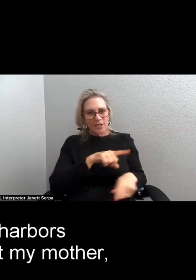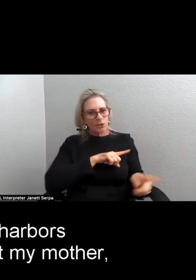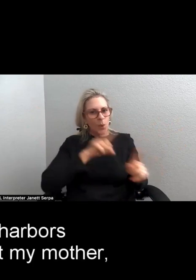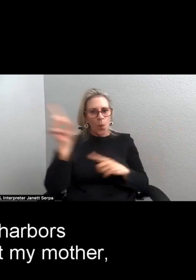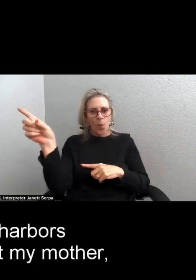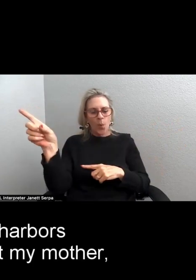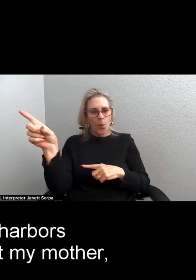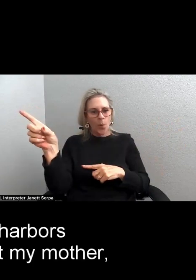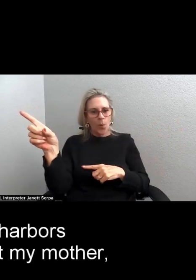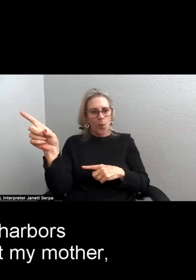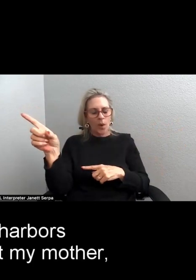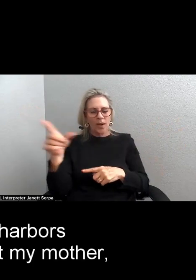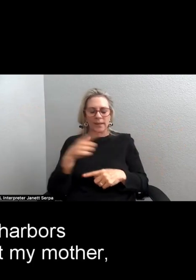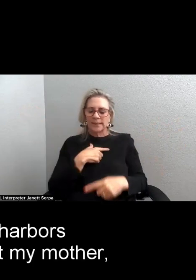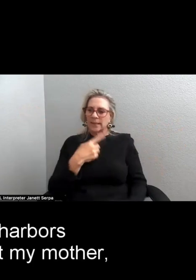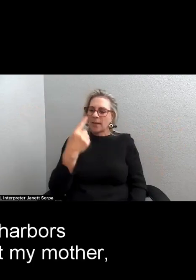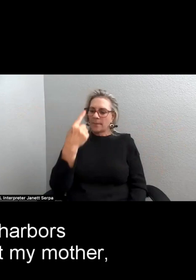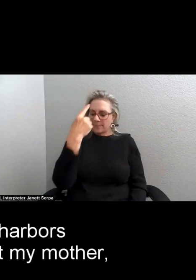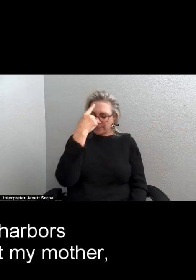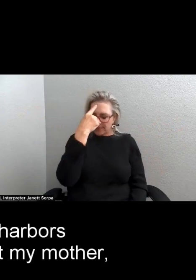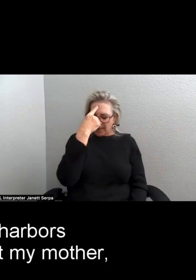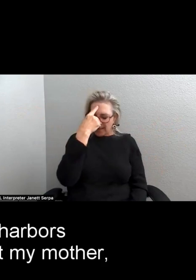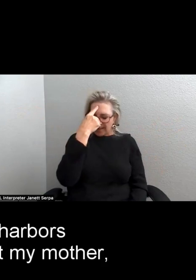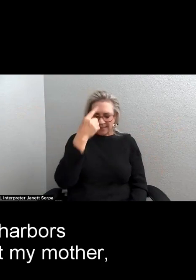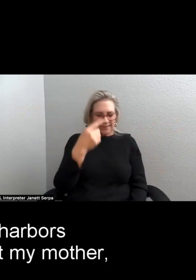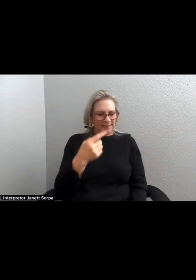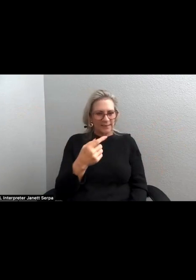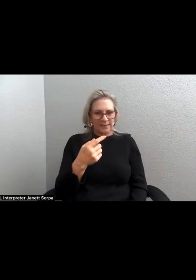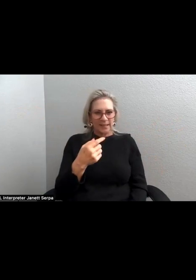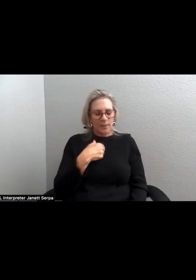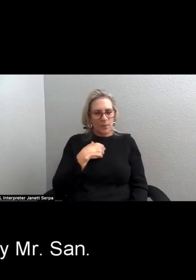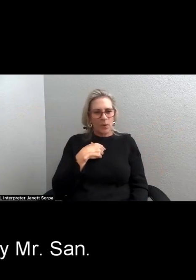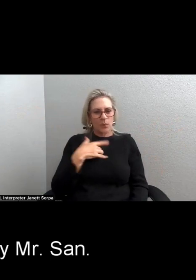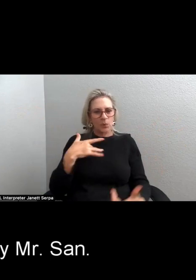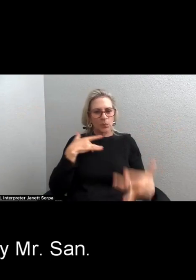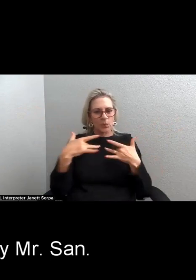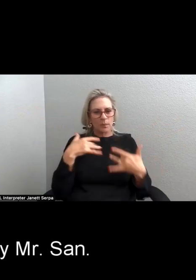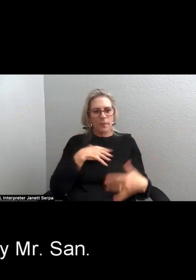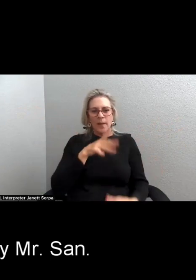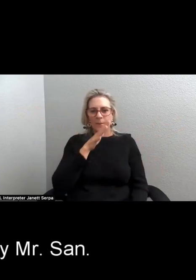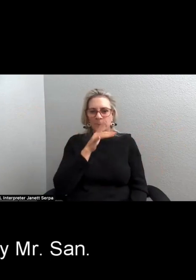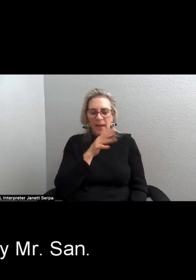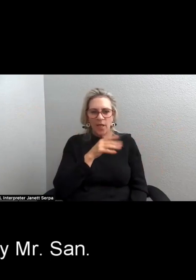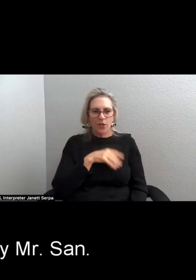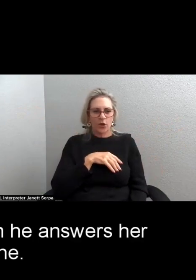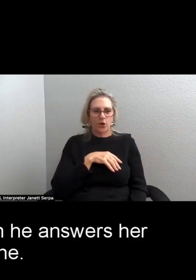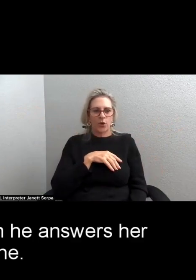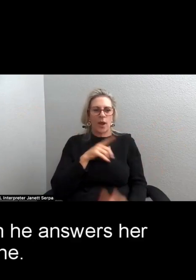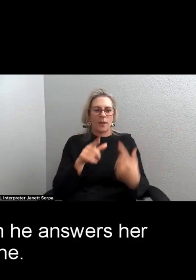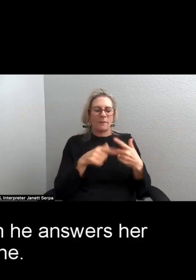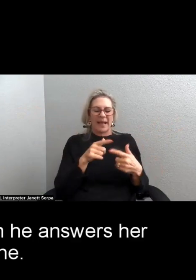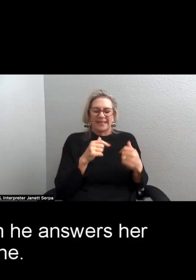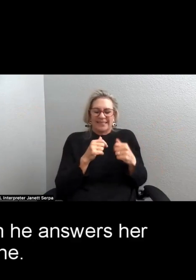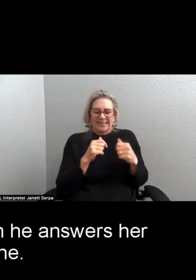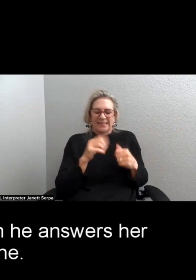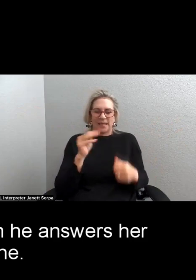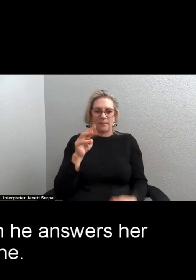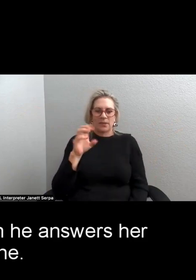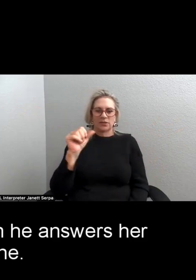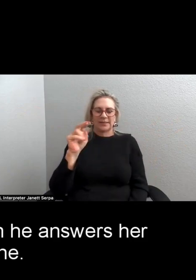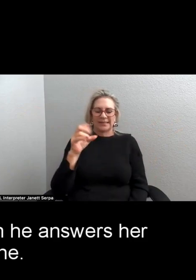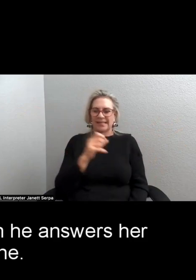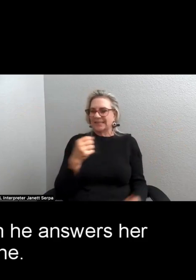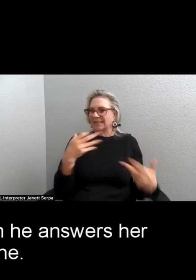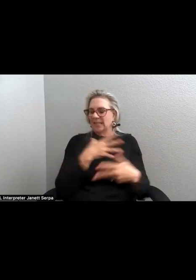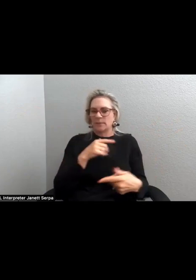My mind harbors disquiet about my mother, about sleazy Mr. Sen. It terrifies me when he